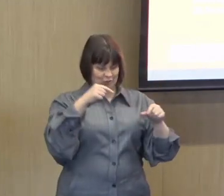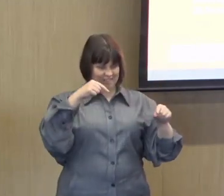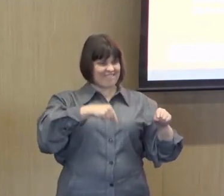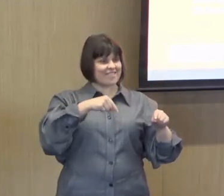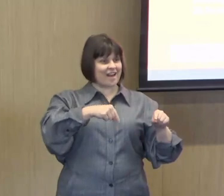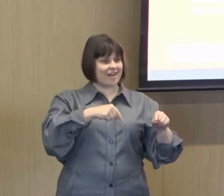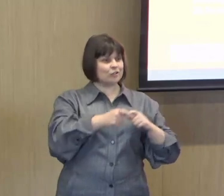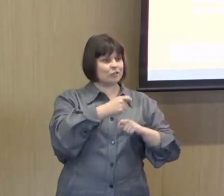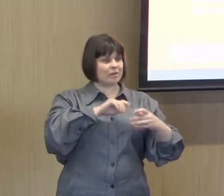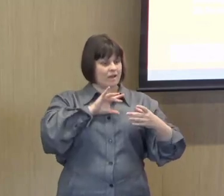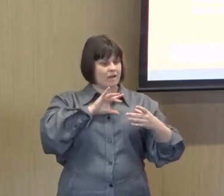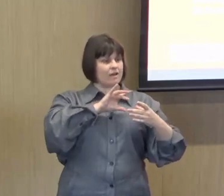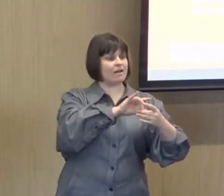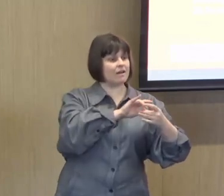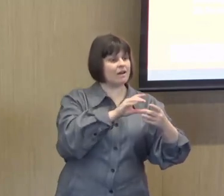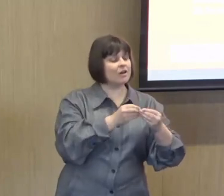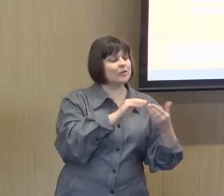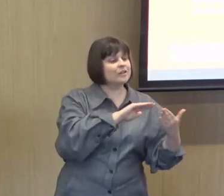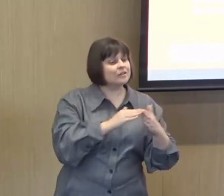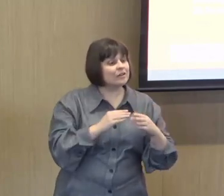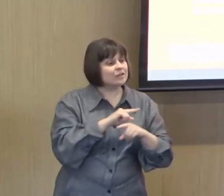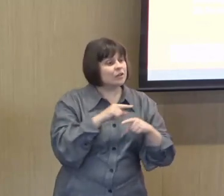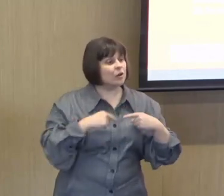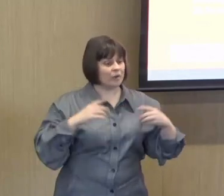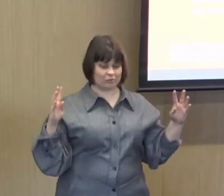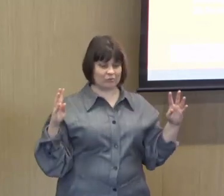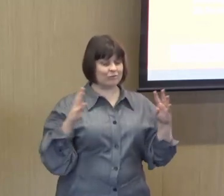so that we can together improve health and wellbeing for the Deaf community.